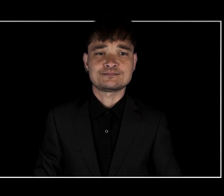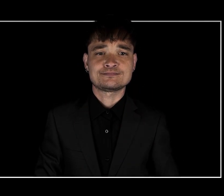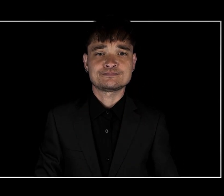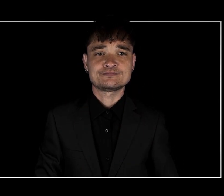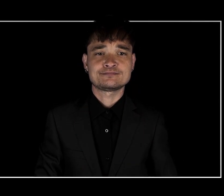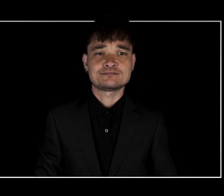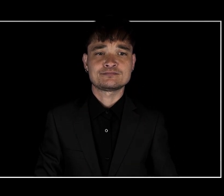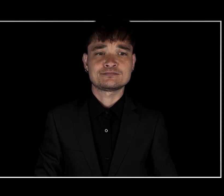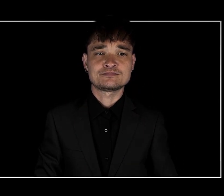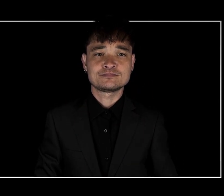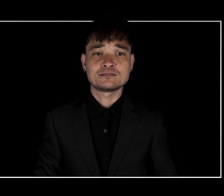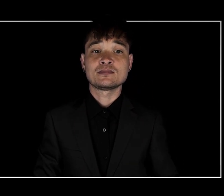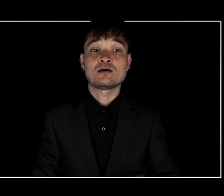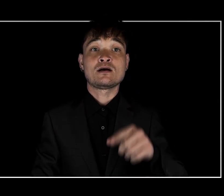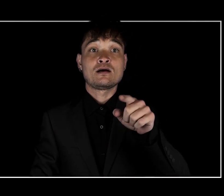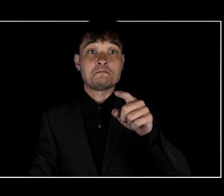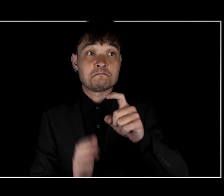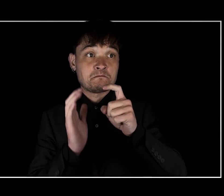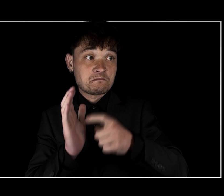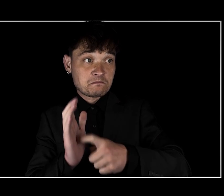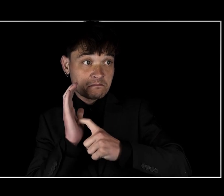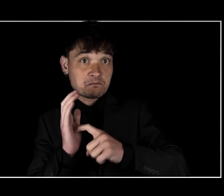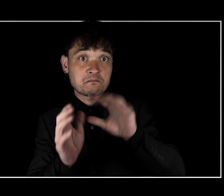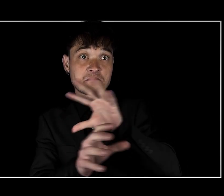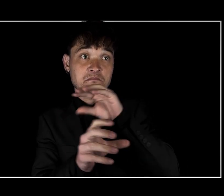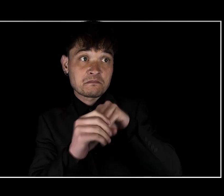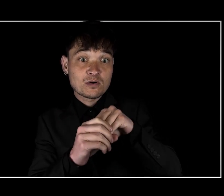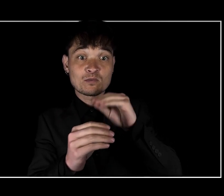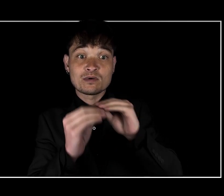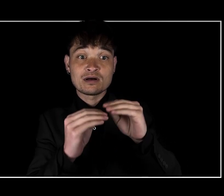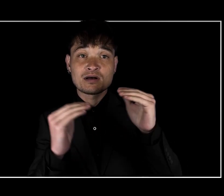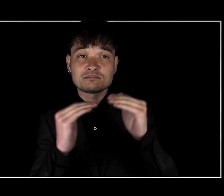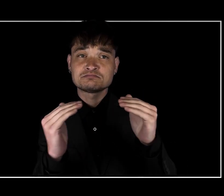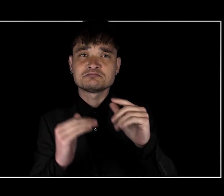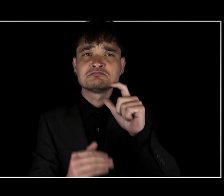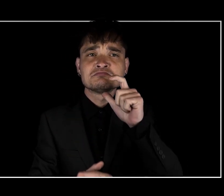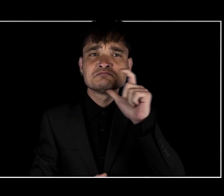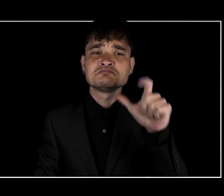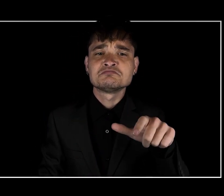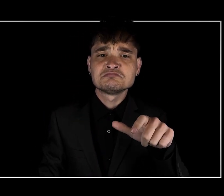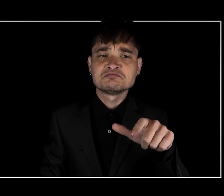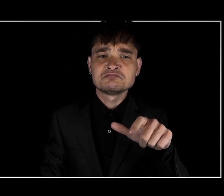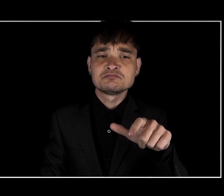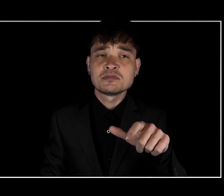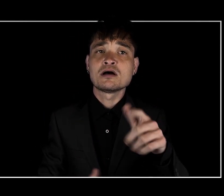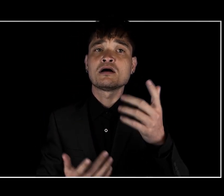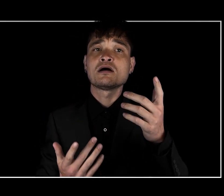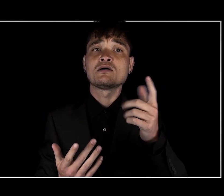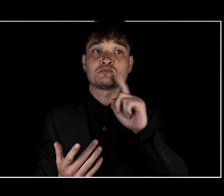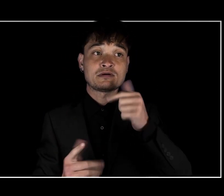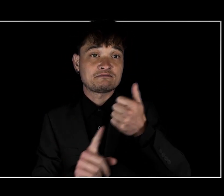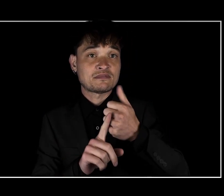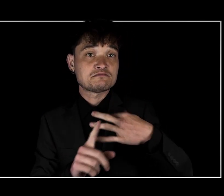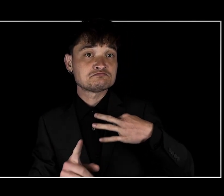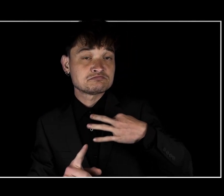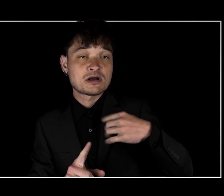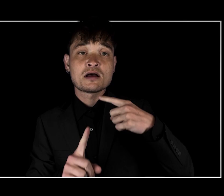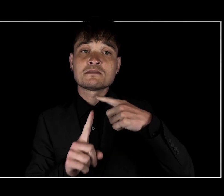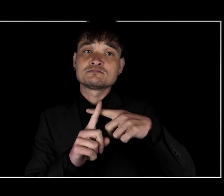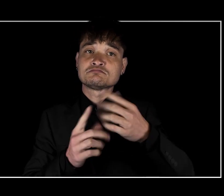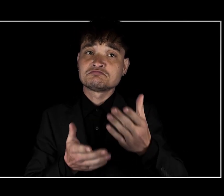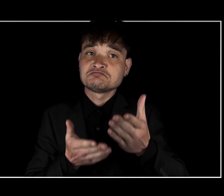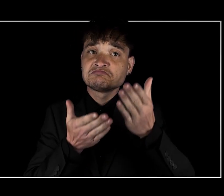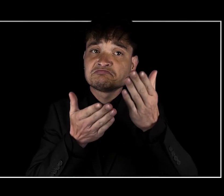You do not have to be part of restorative justice if you do not want to. It is voluntary and confidential.